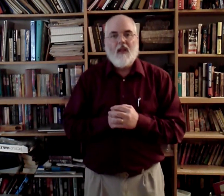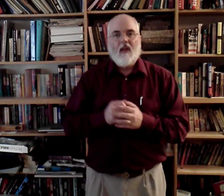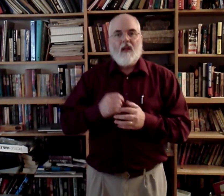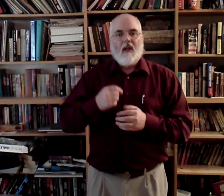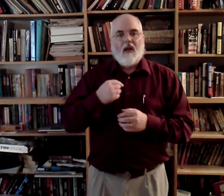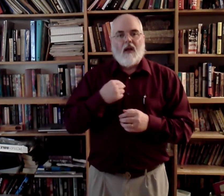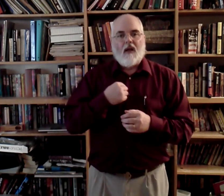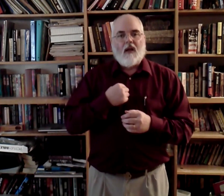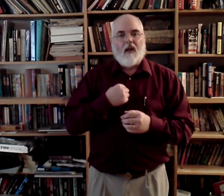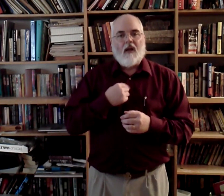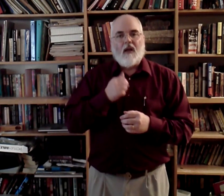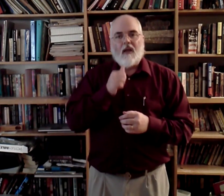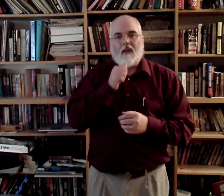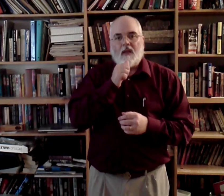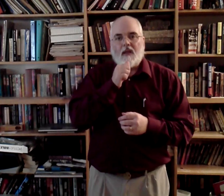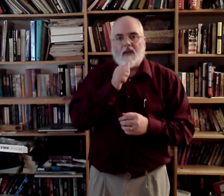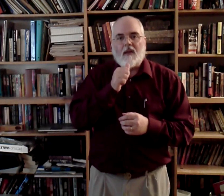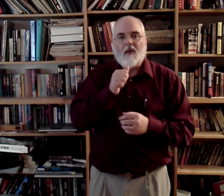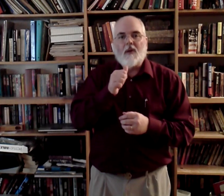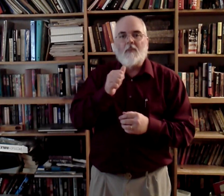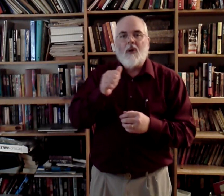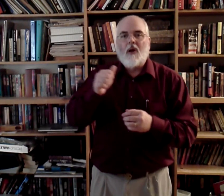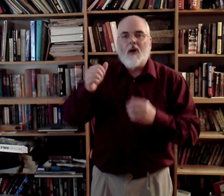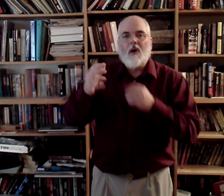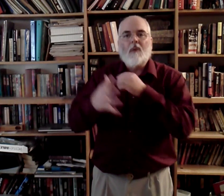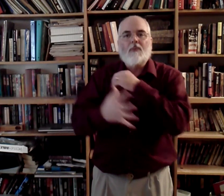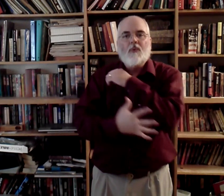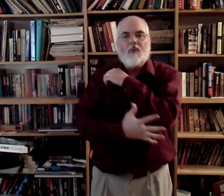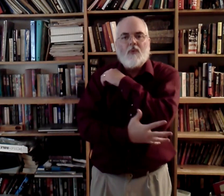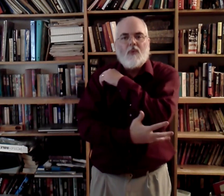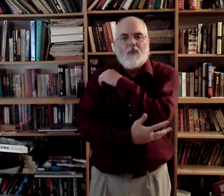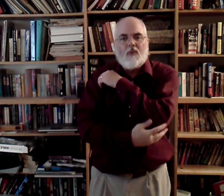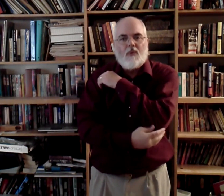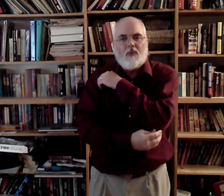I am a poor,